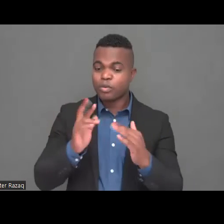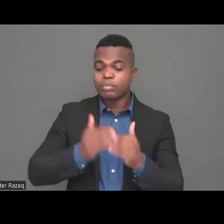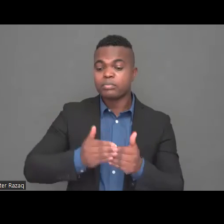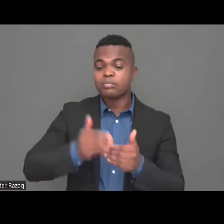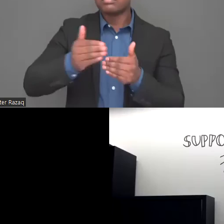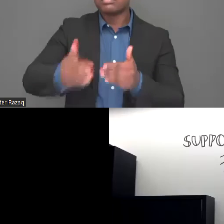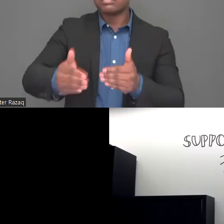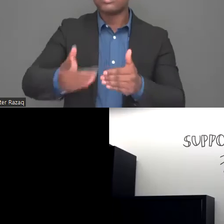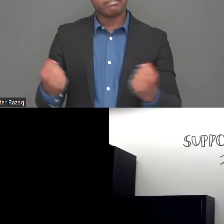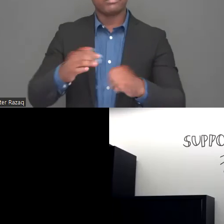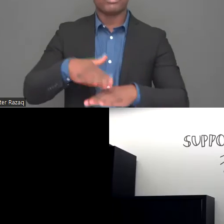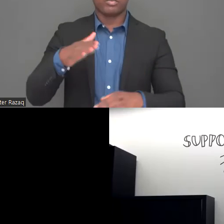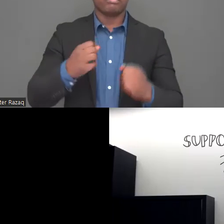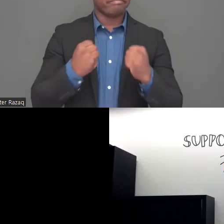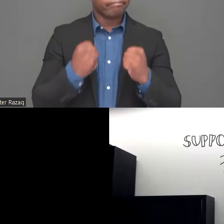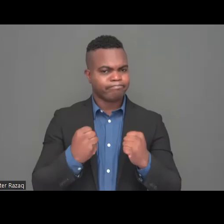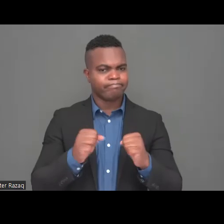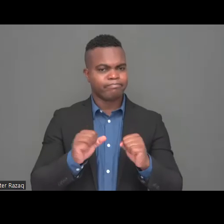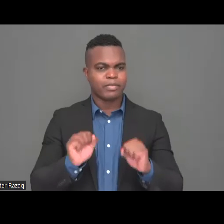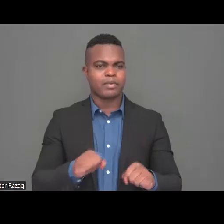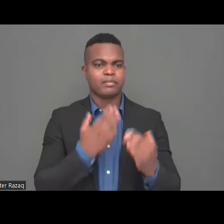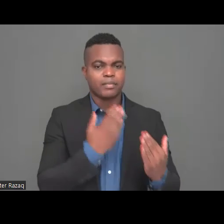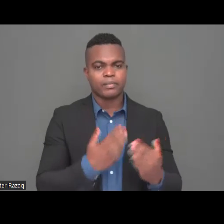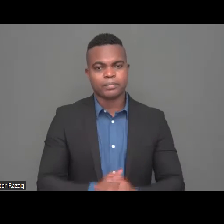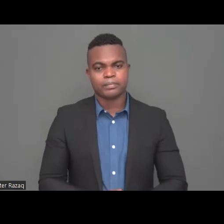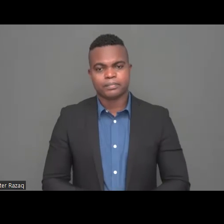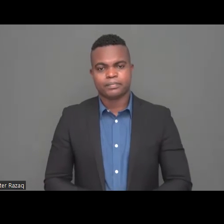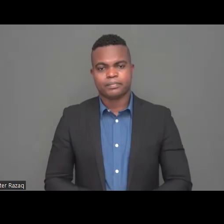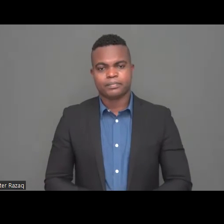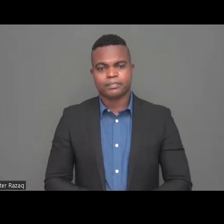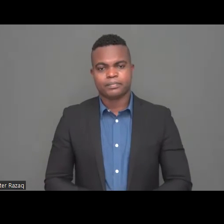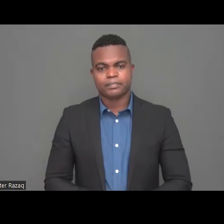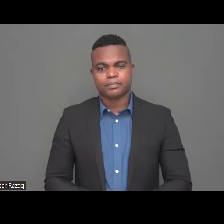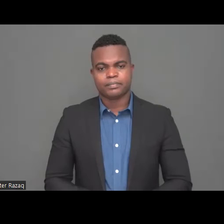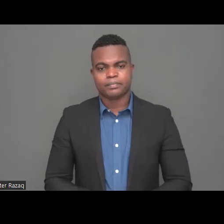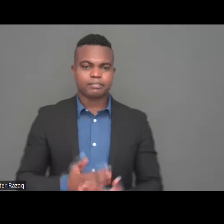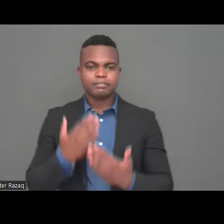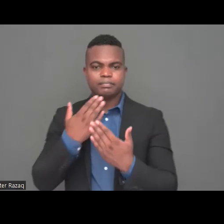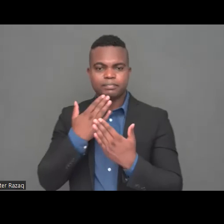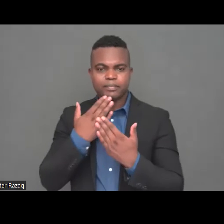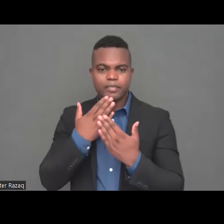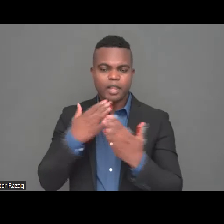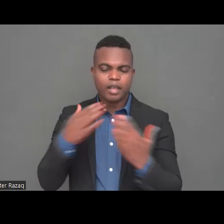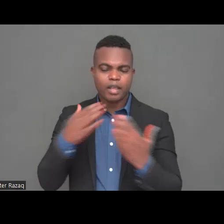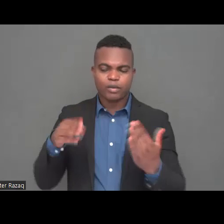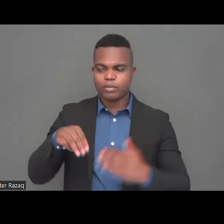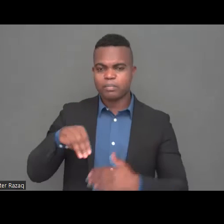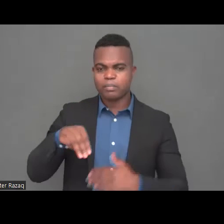thank you very much we are coming into the last 10 minutes of our session